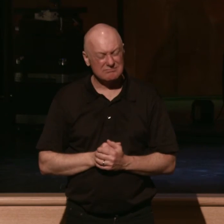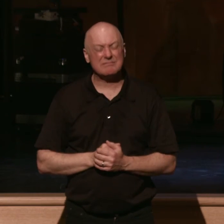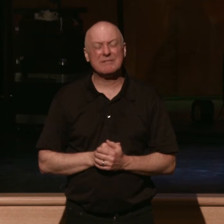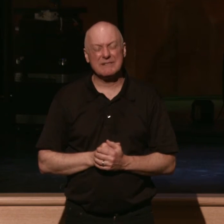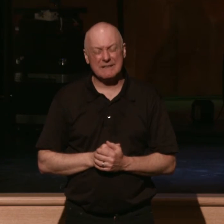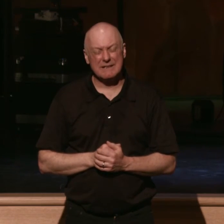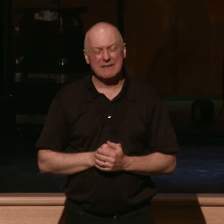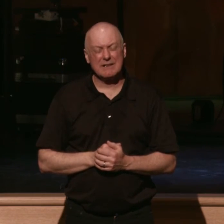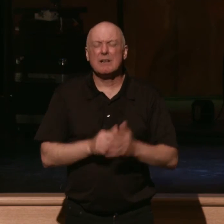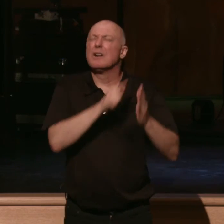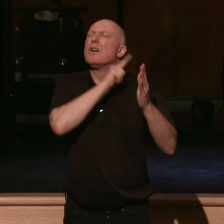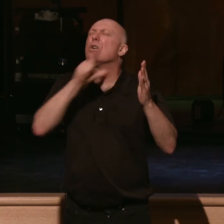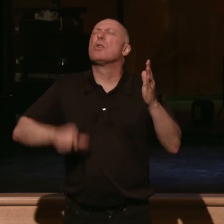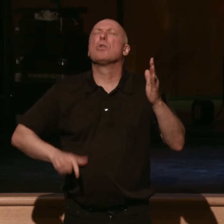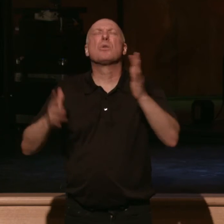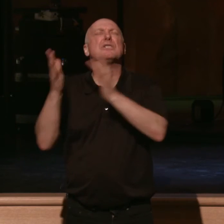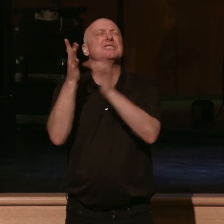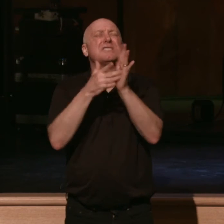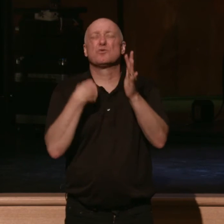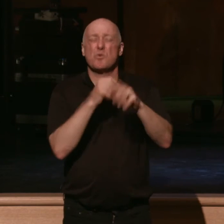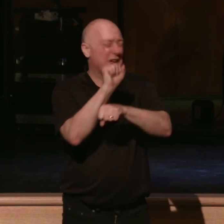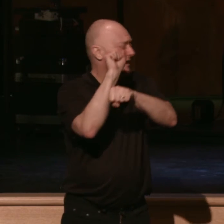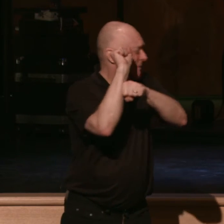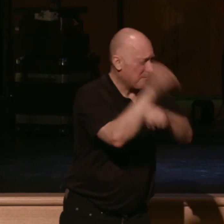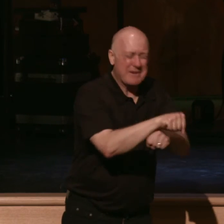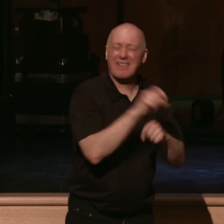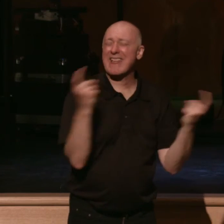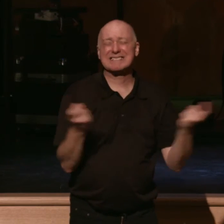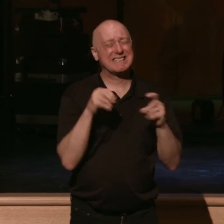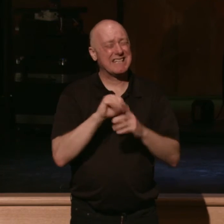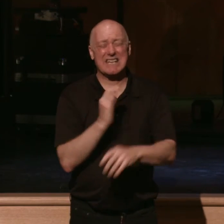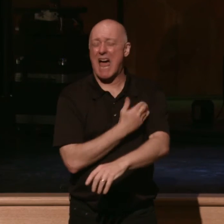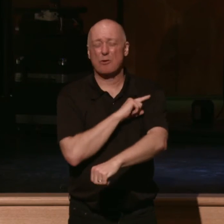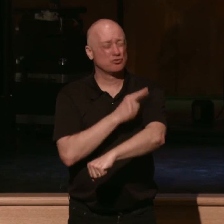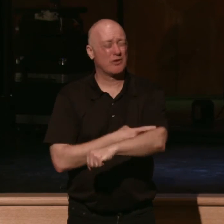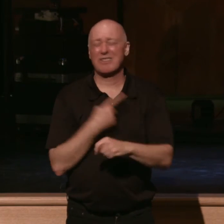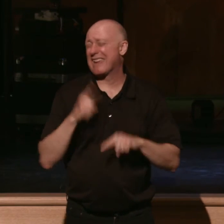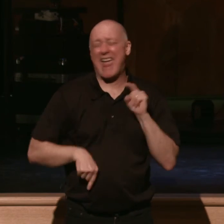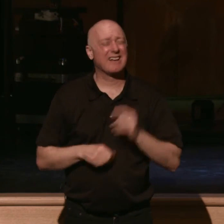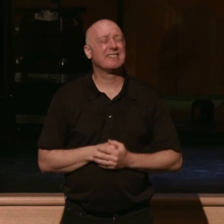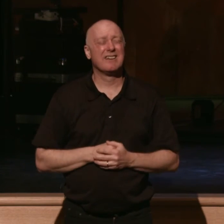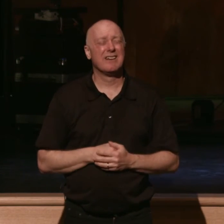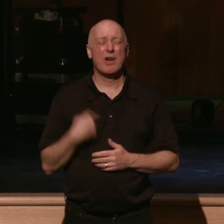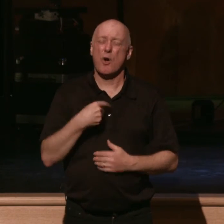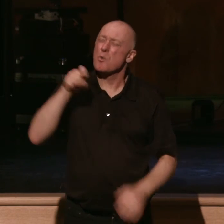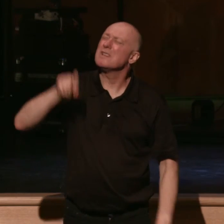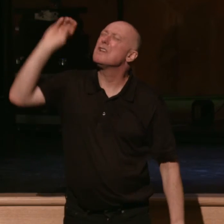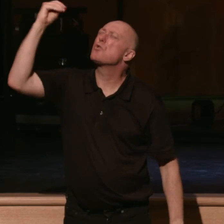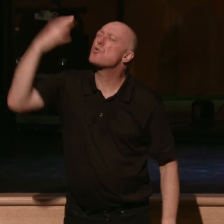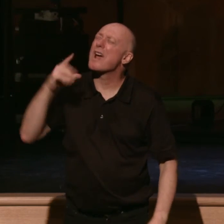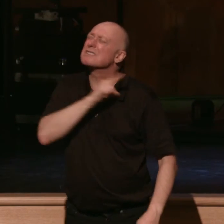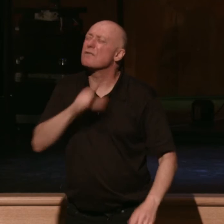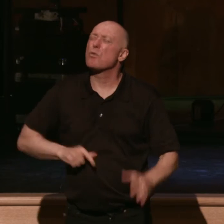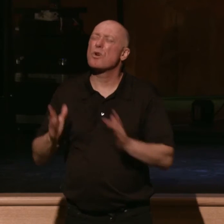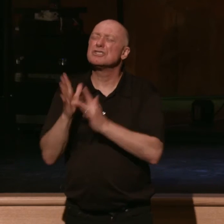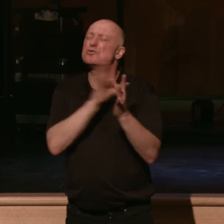Lord Jesus, we cannot defeat this sin in our own strength. We need the grace of the Lord Jesus Christ upon us. Lord, could you